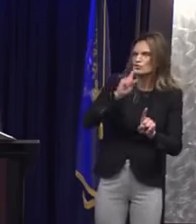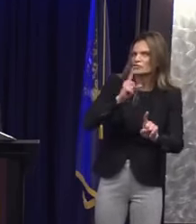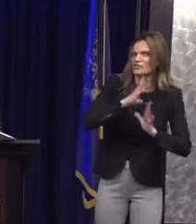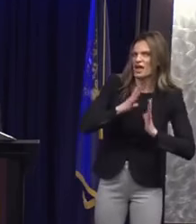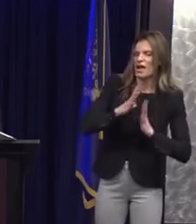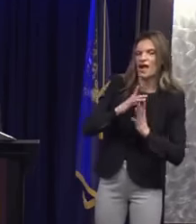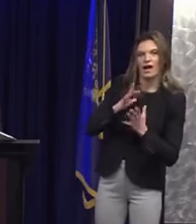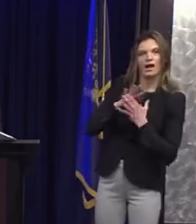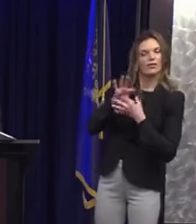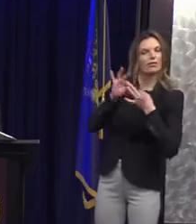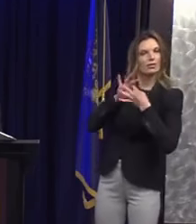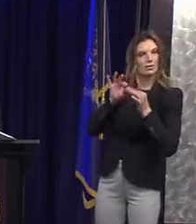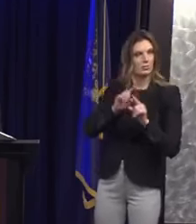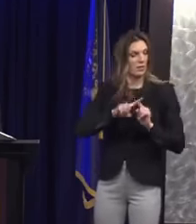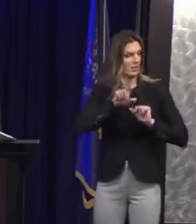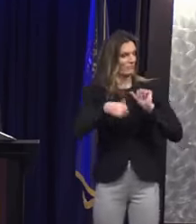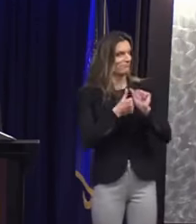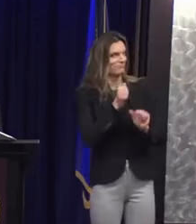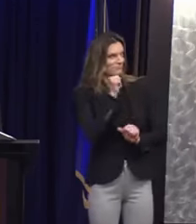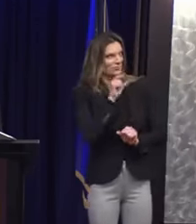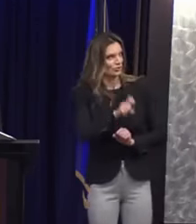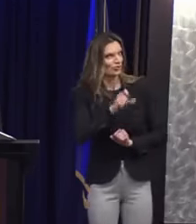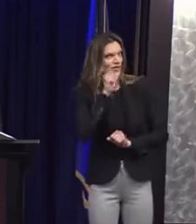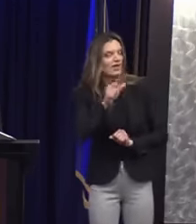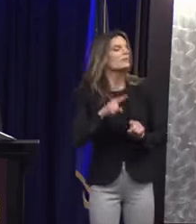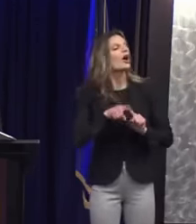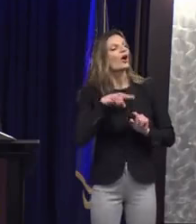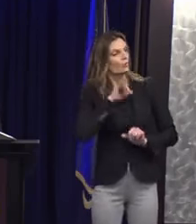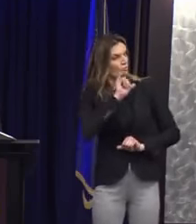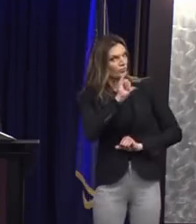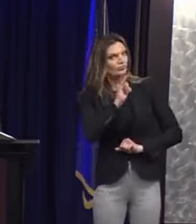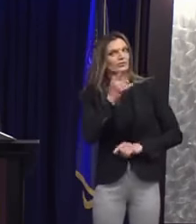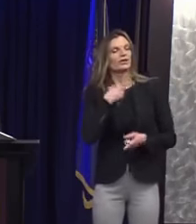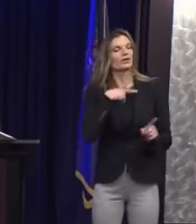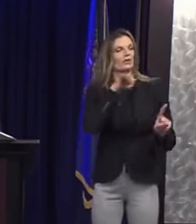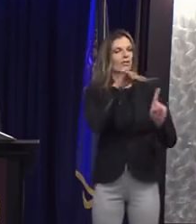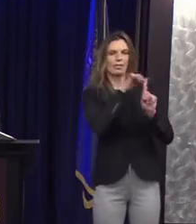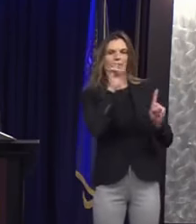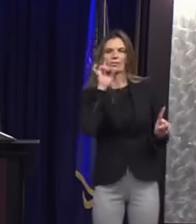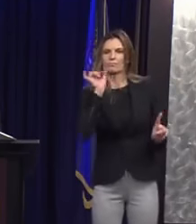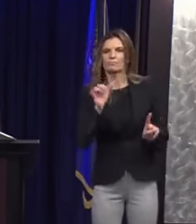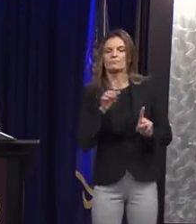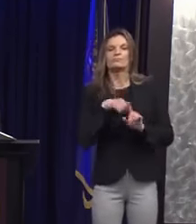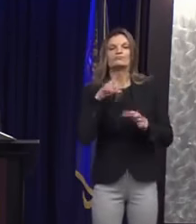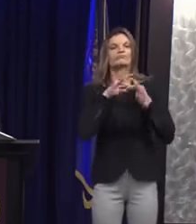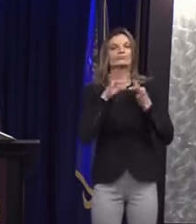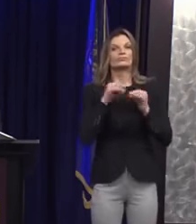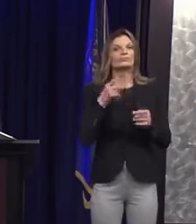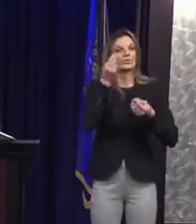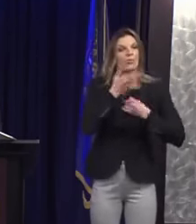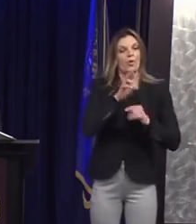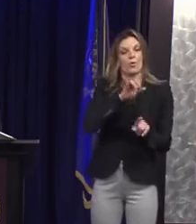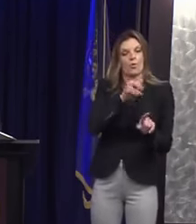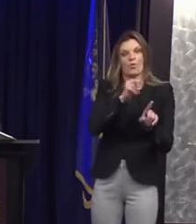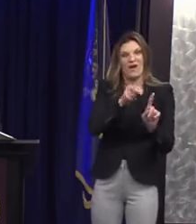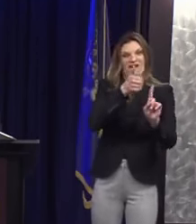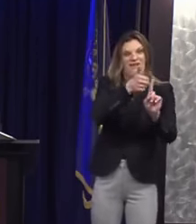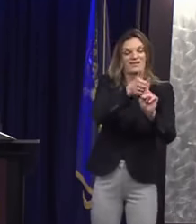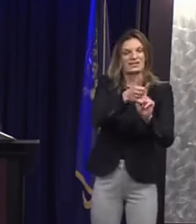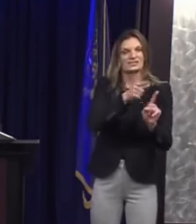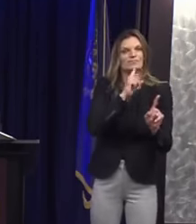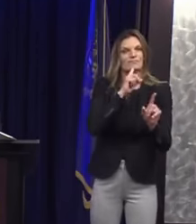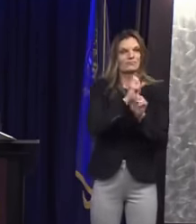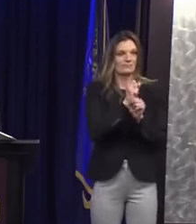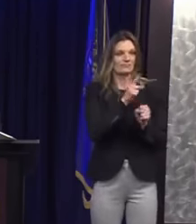Heerts Reyes was interviewed and advised that she was told by Ryan Mazurkiewicz that she could